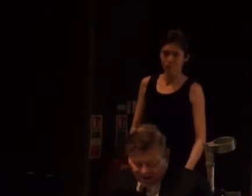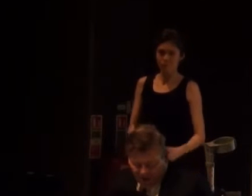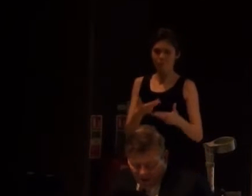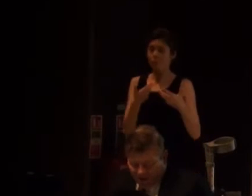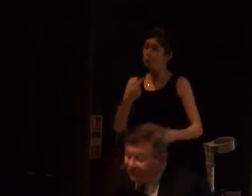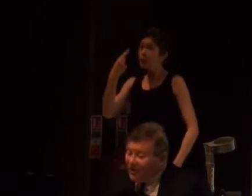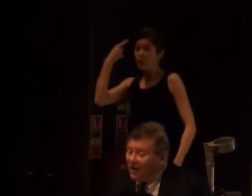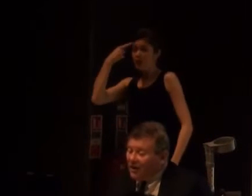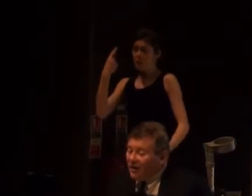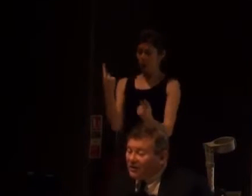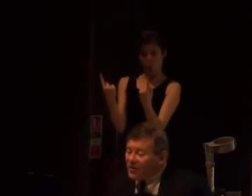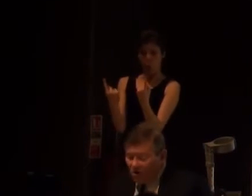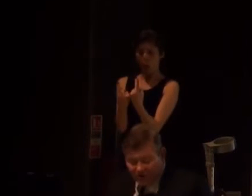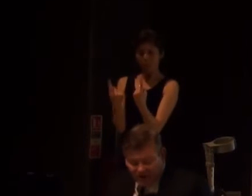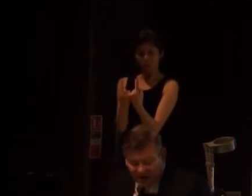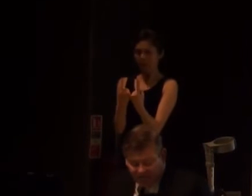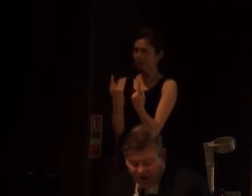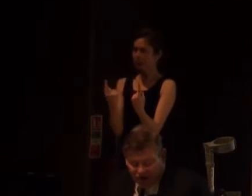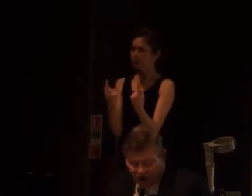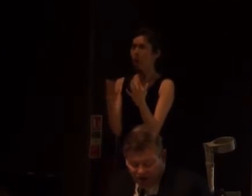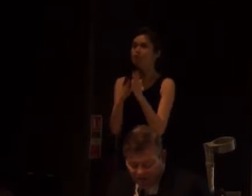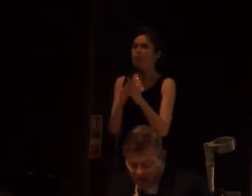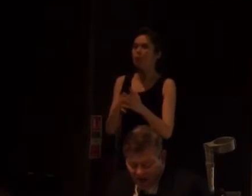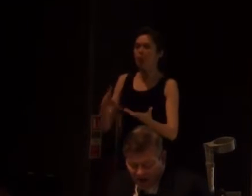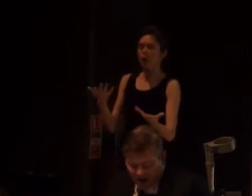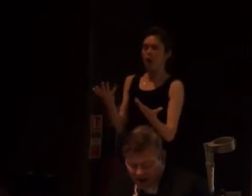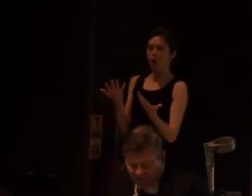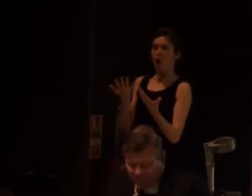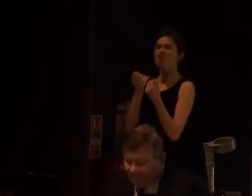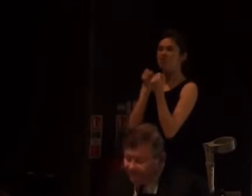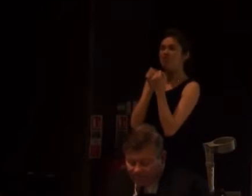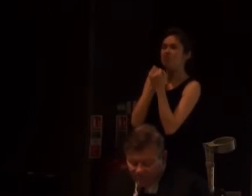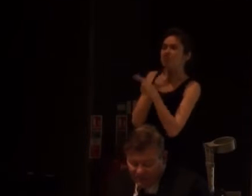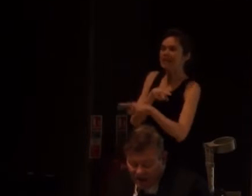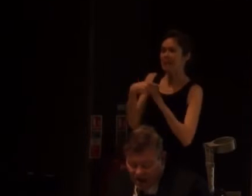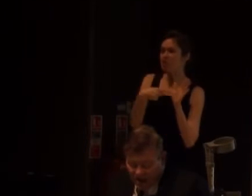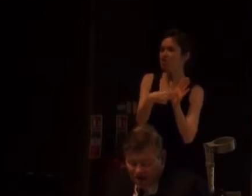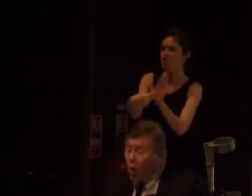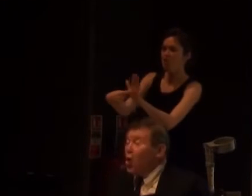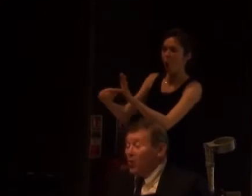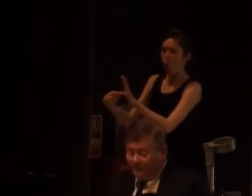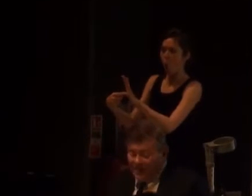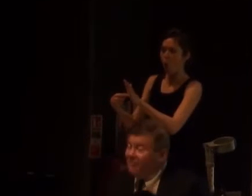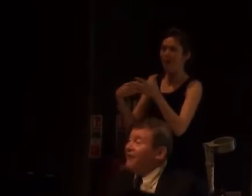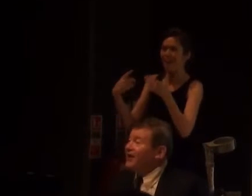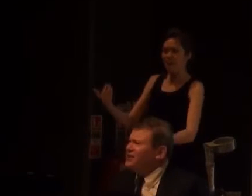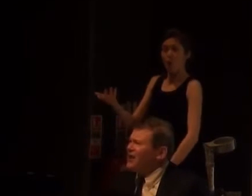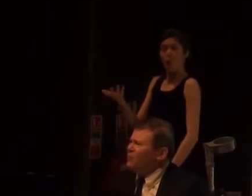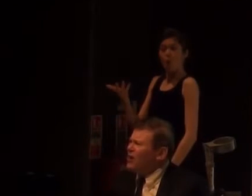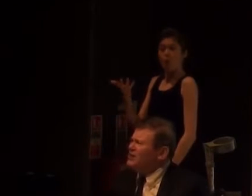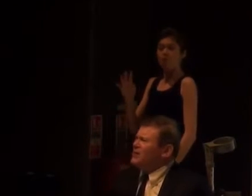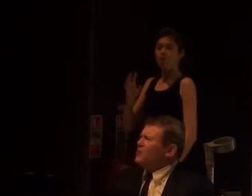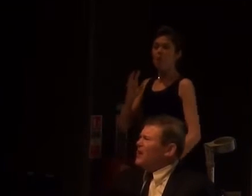Objects of curiosity, freak show, Igor in